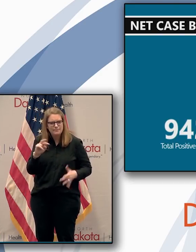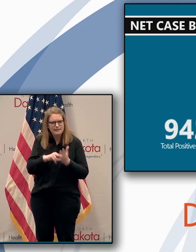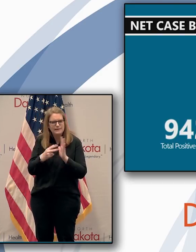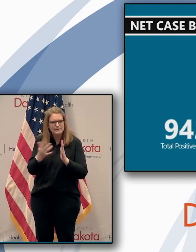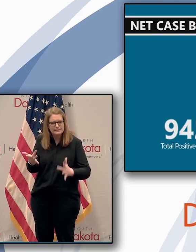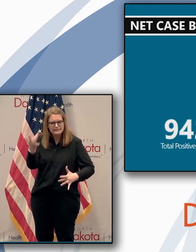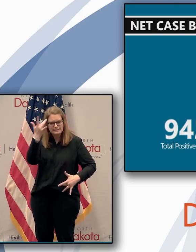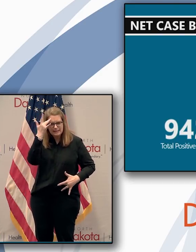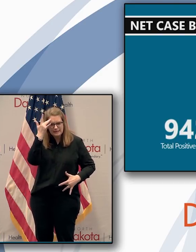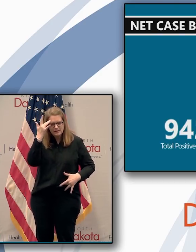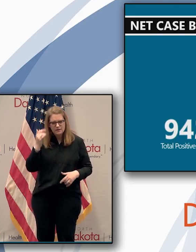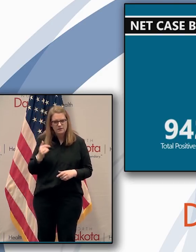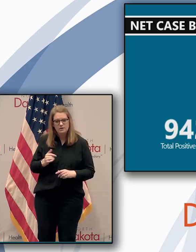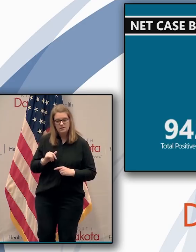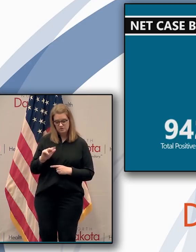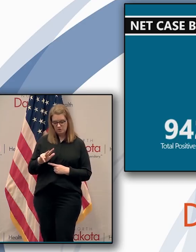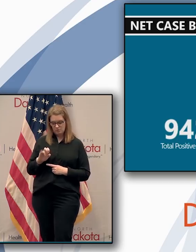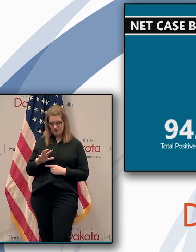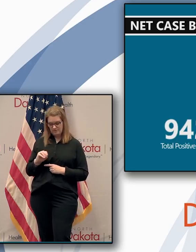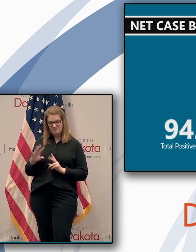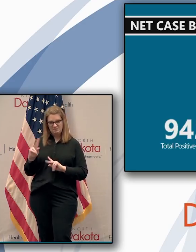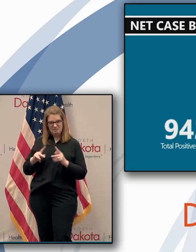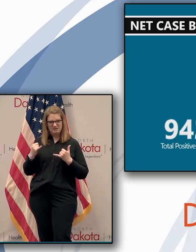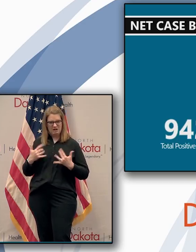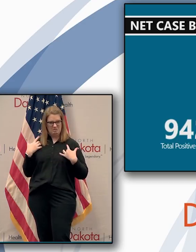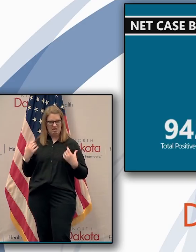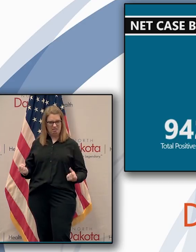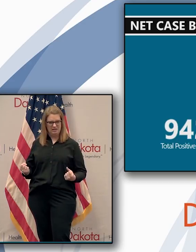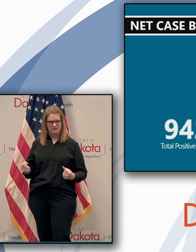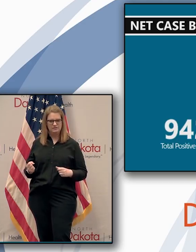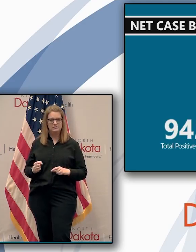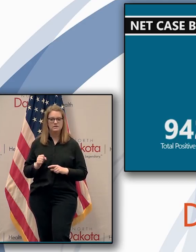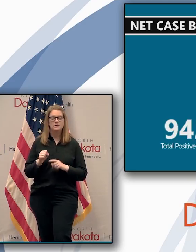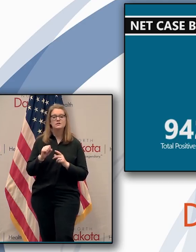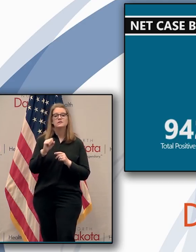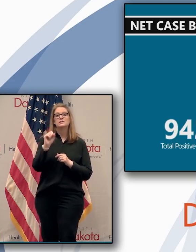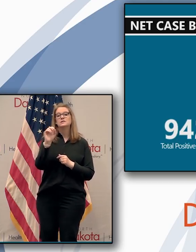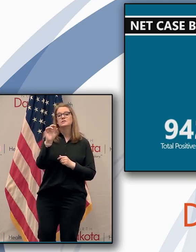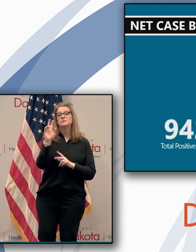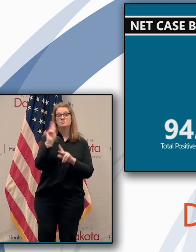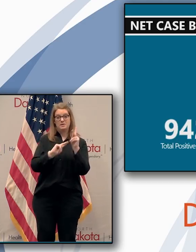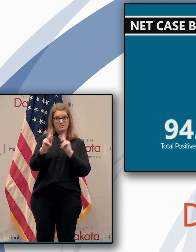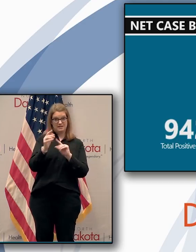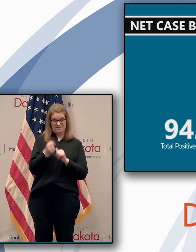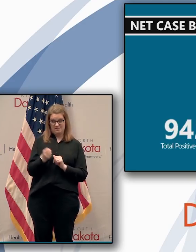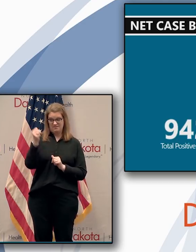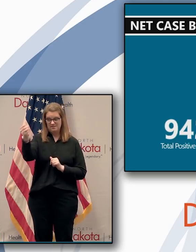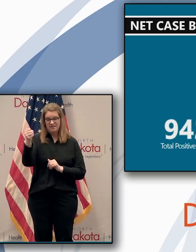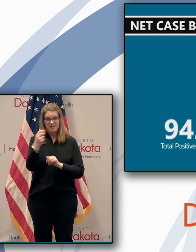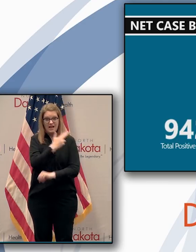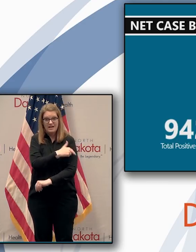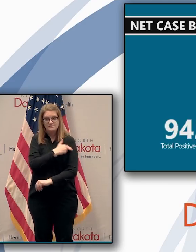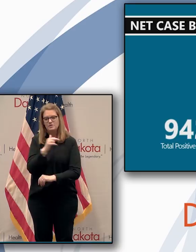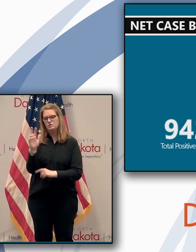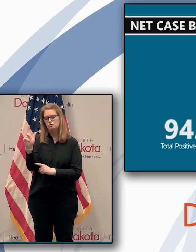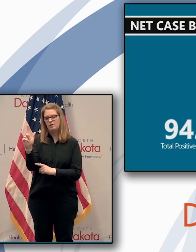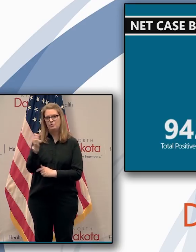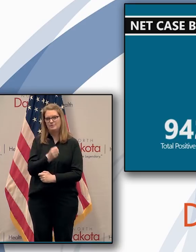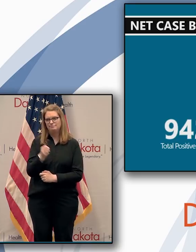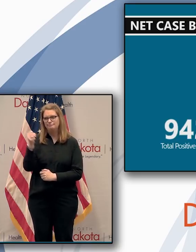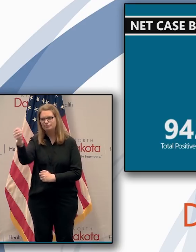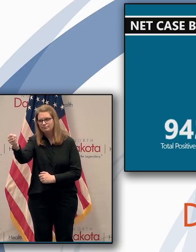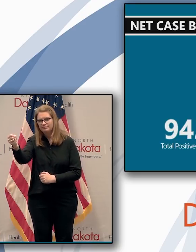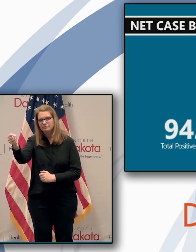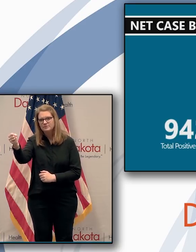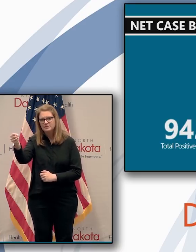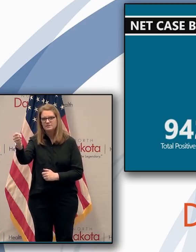350 have recovered. Currently 23 are hospitalized. That jumped up again. We were back down in the teens, but again